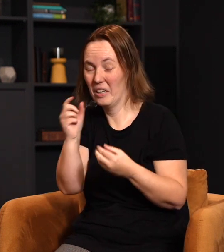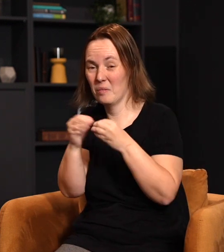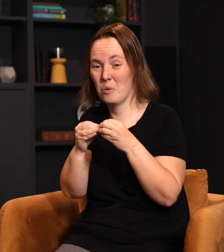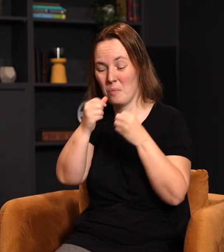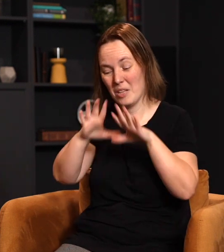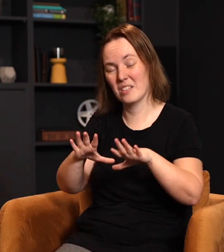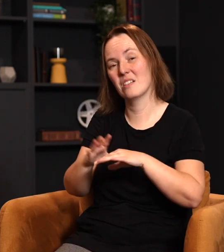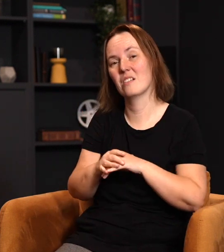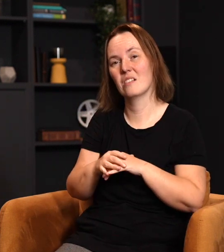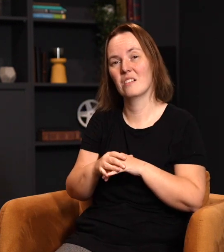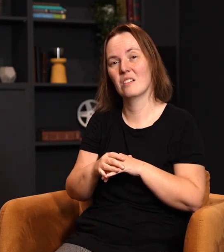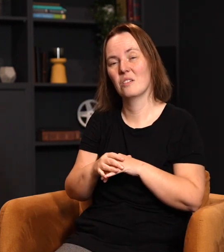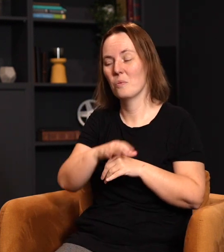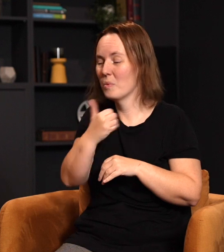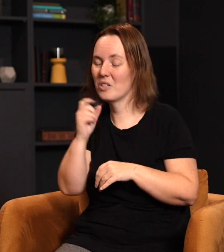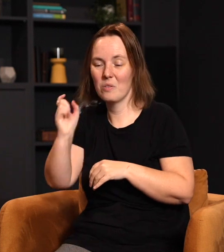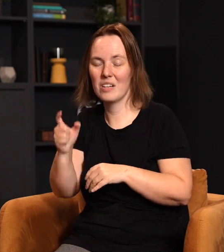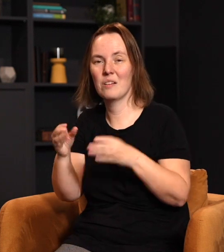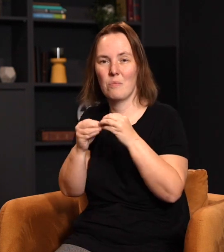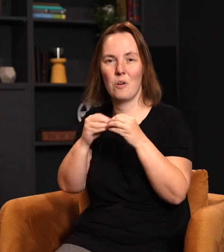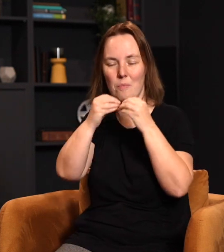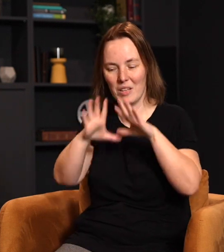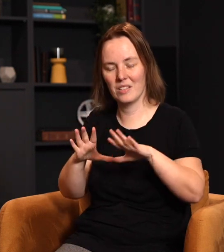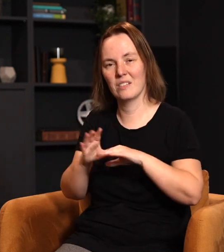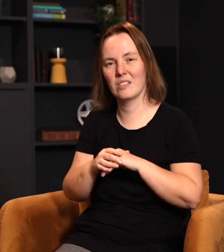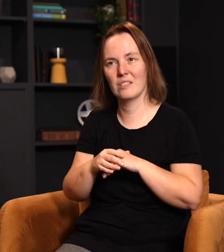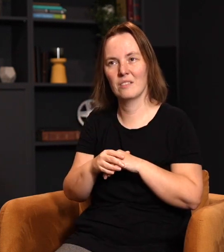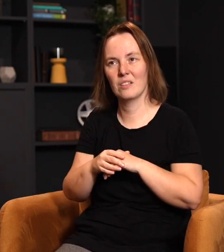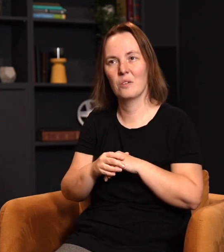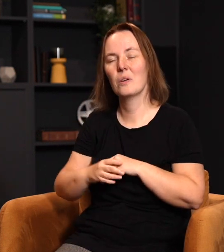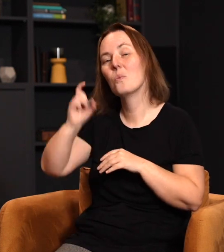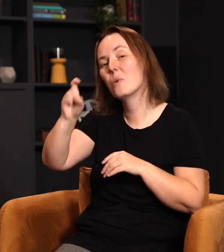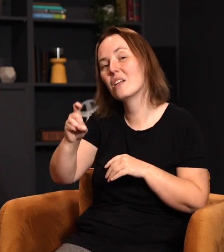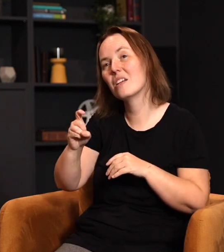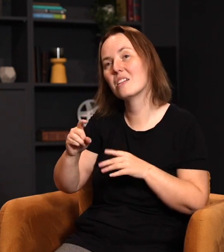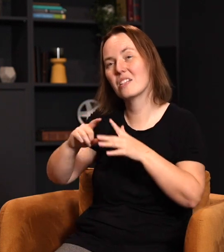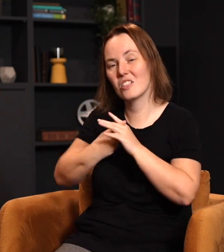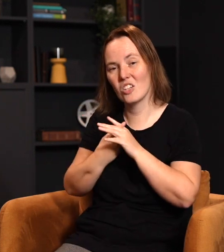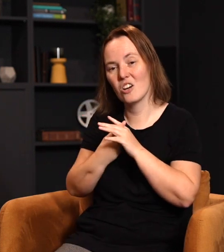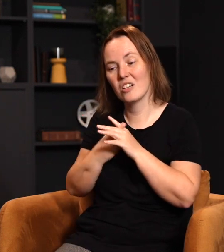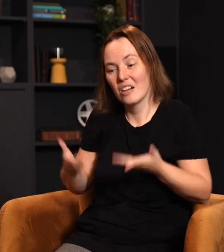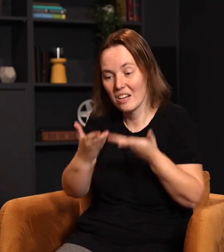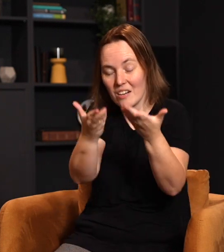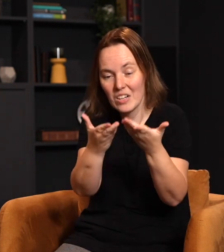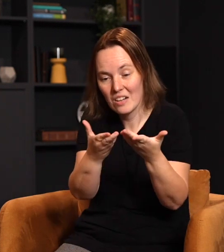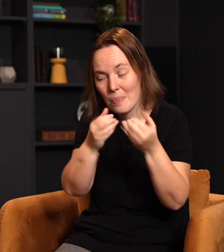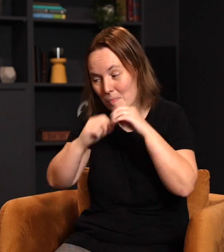blessings? We don't need more blessings. We don't need to pray for more blessings. What do we need to do? We need to start conveying the blessings we